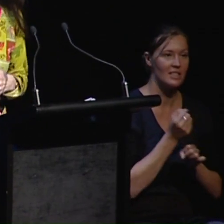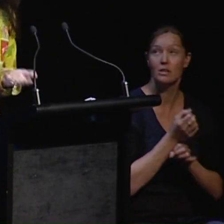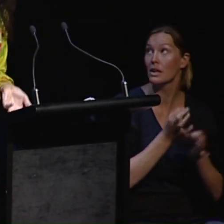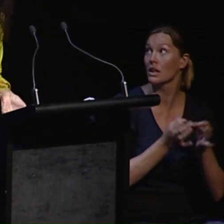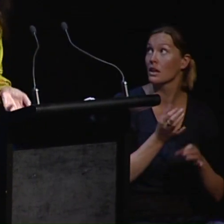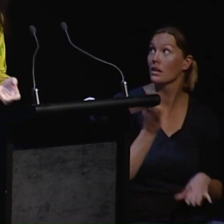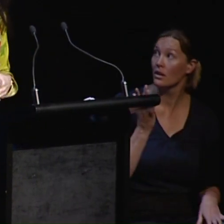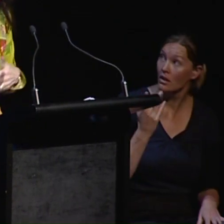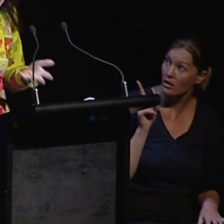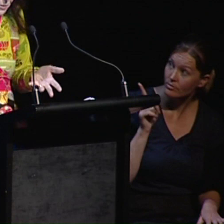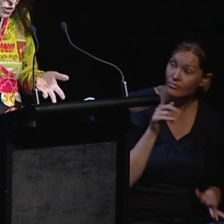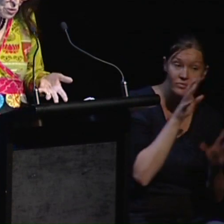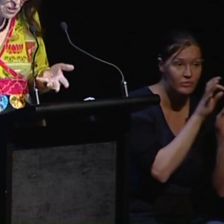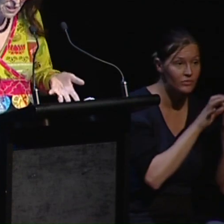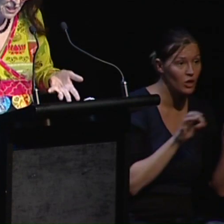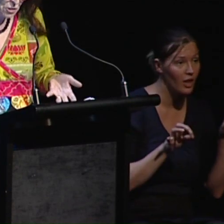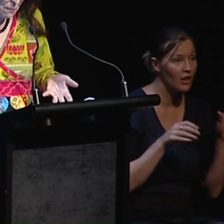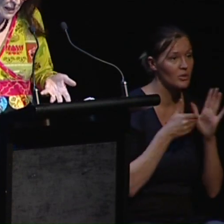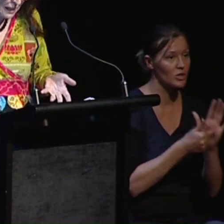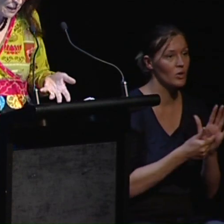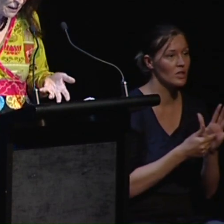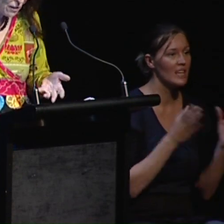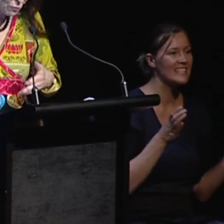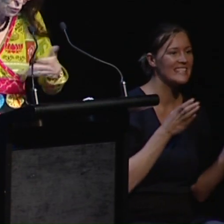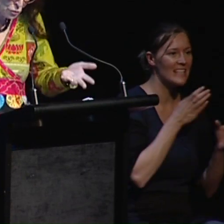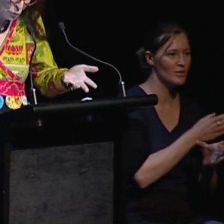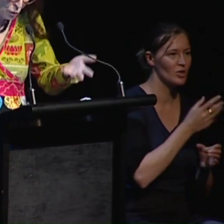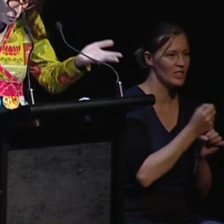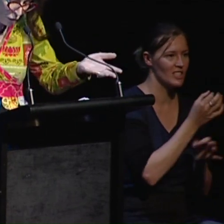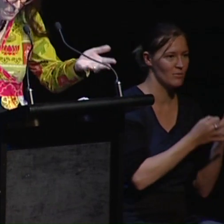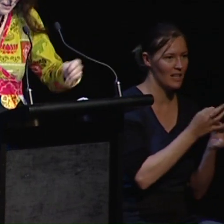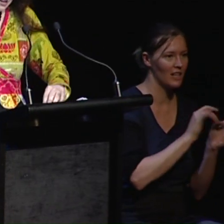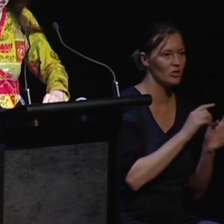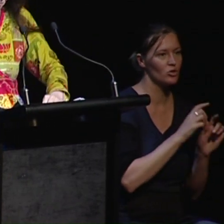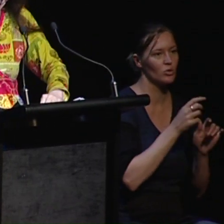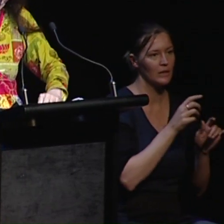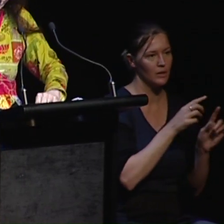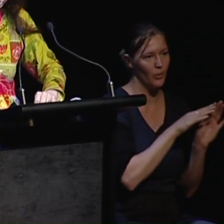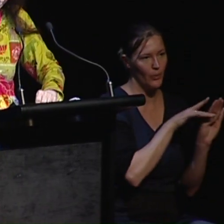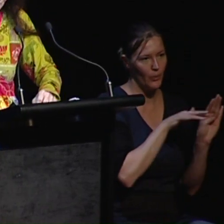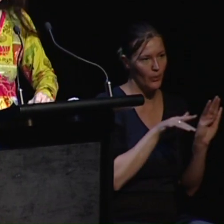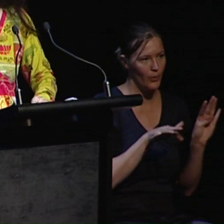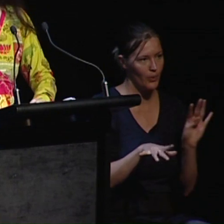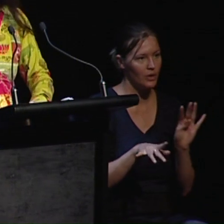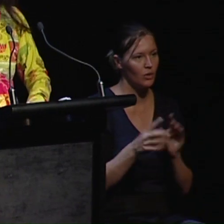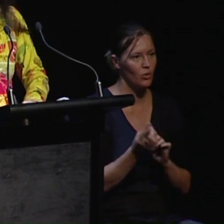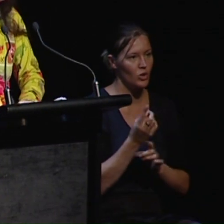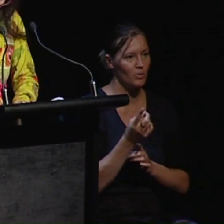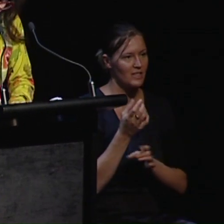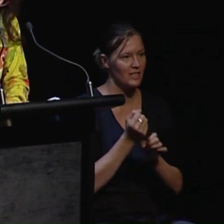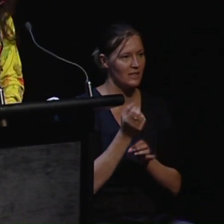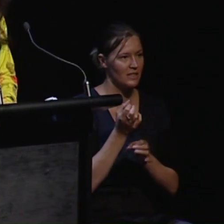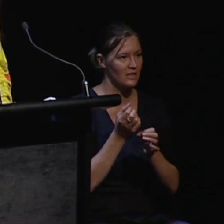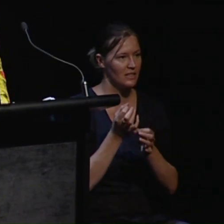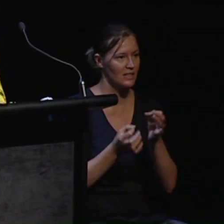a movement from substituted decision making through to autonomous decision making. And inclusion